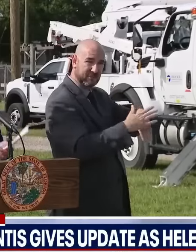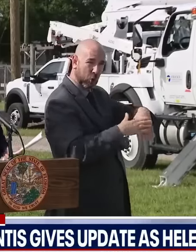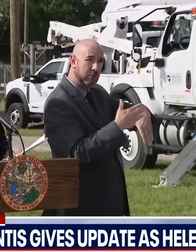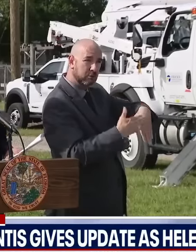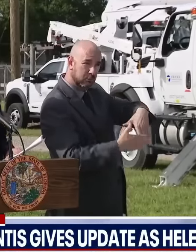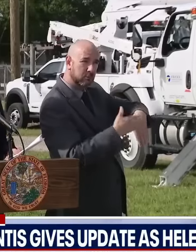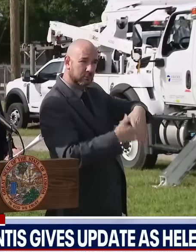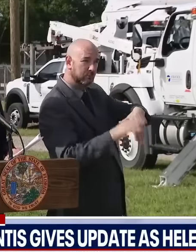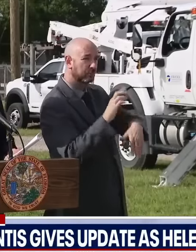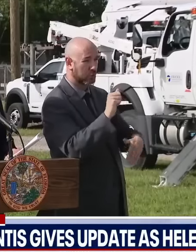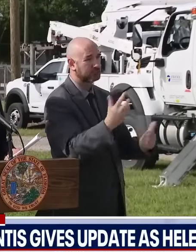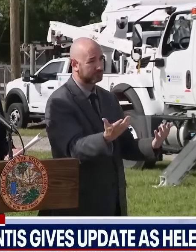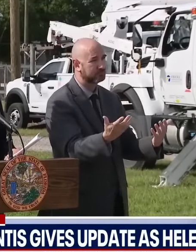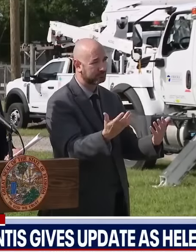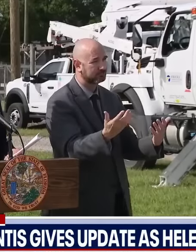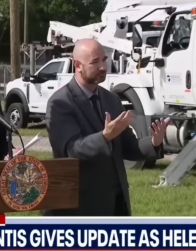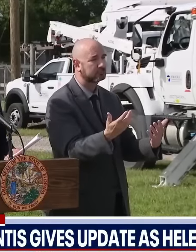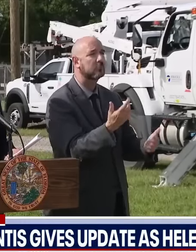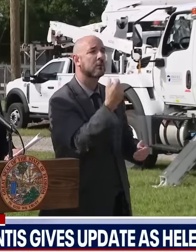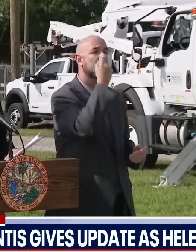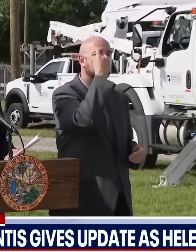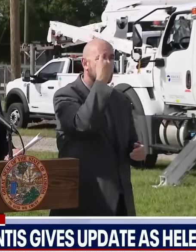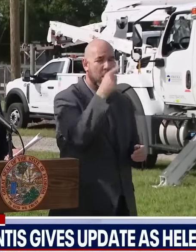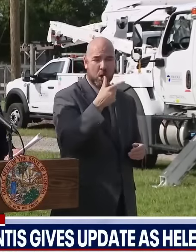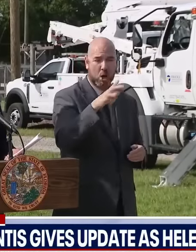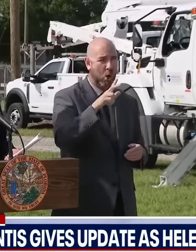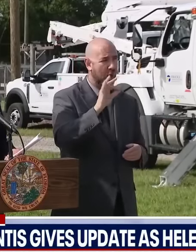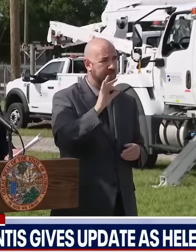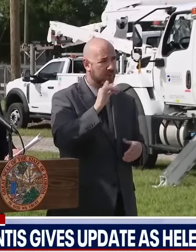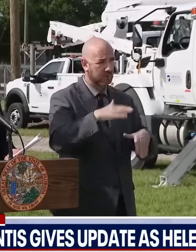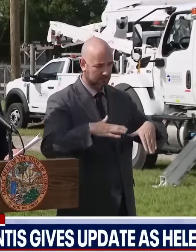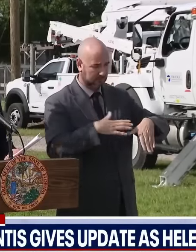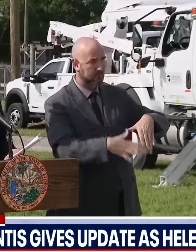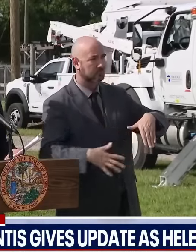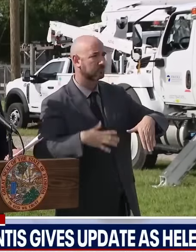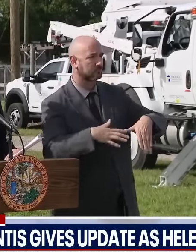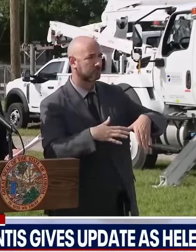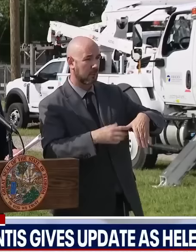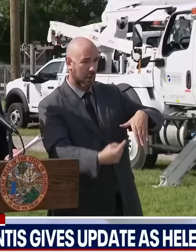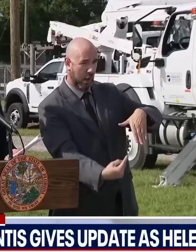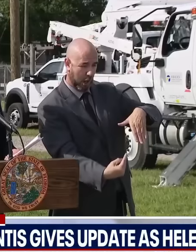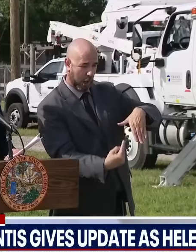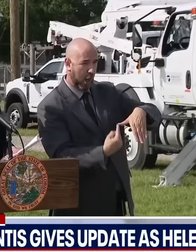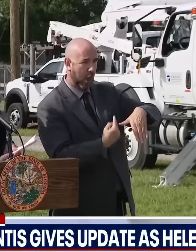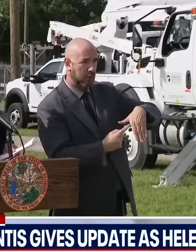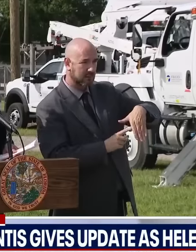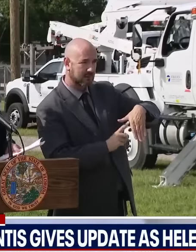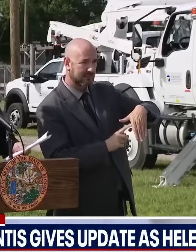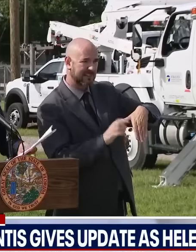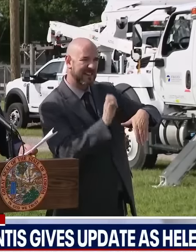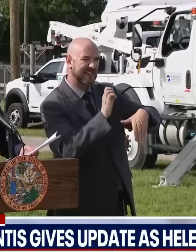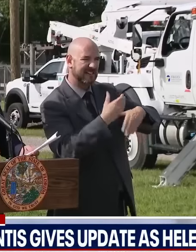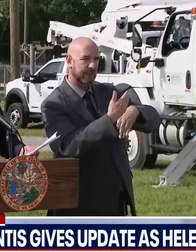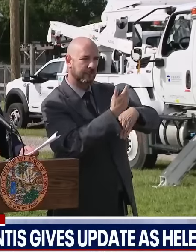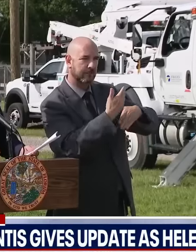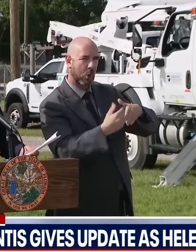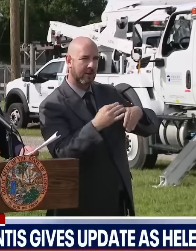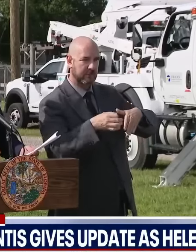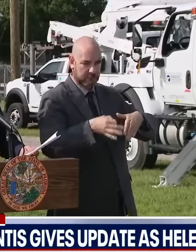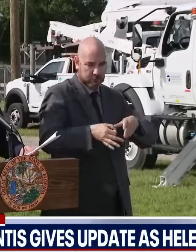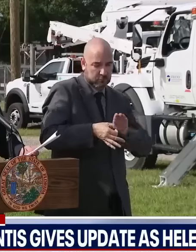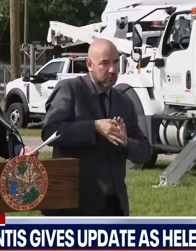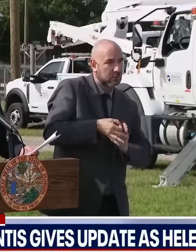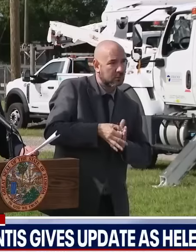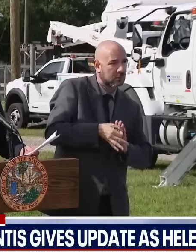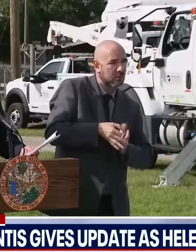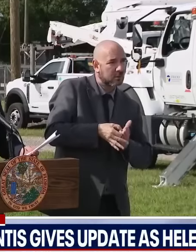it's the eastern side of the storm that is usually the most severe. And so if you're coming up the Gulf Coast of